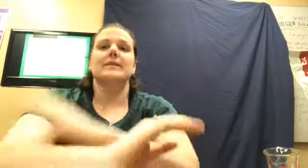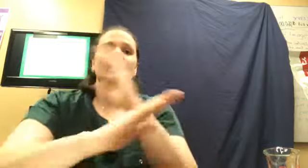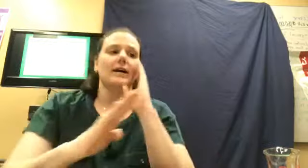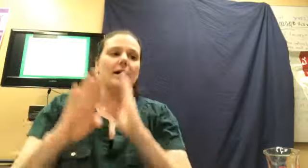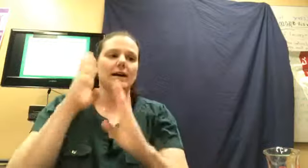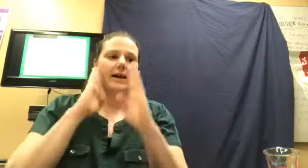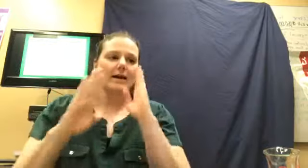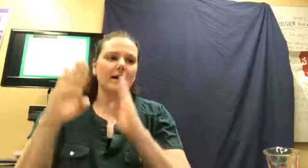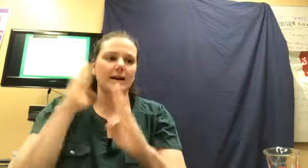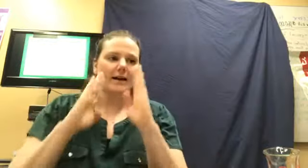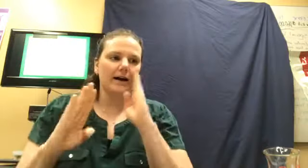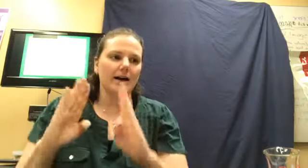Hi, hi, hi, hi, hi.